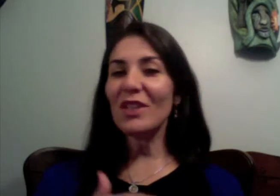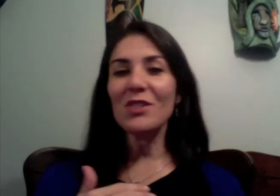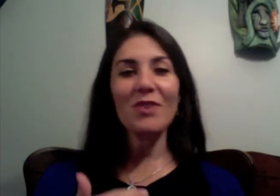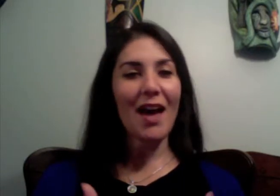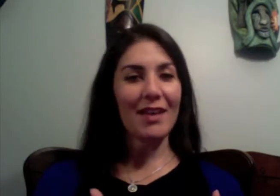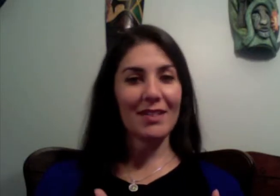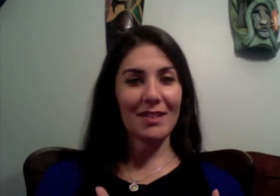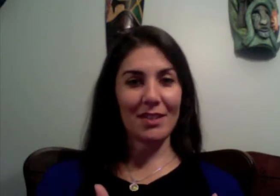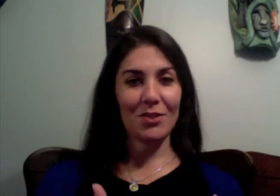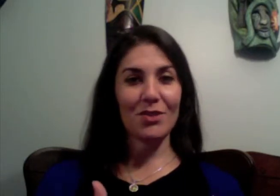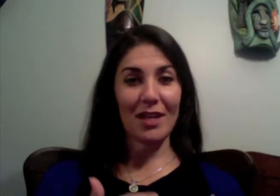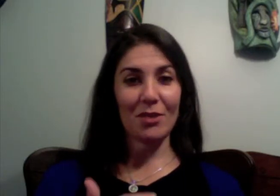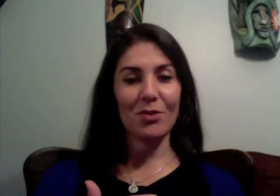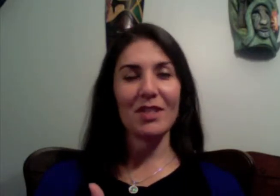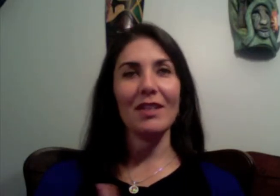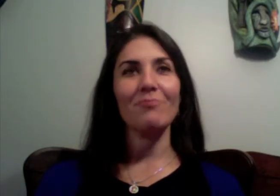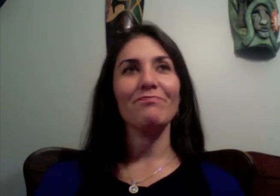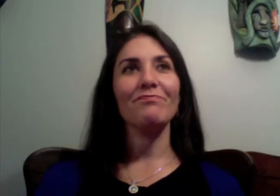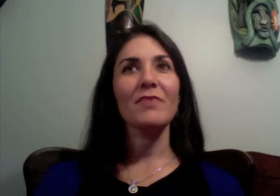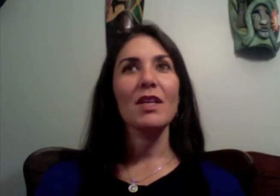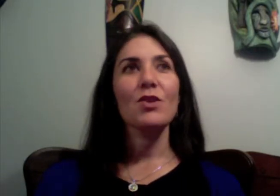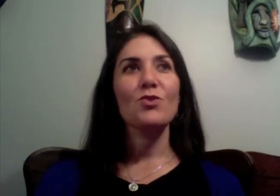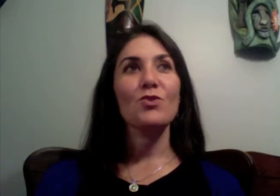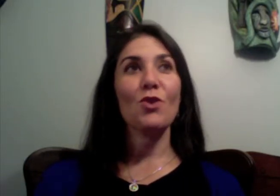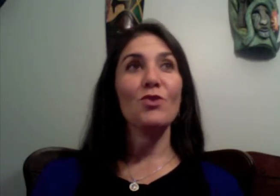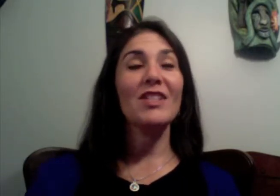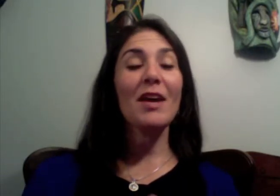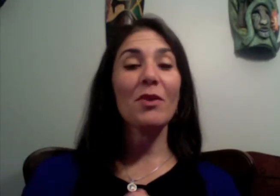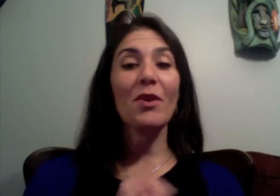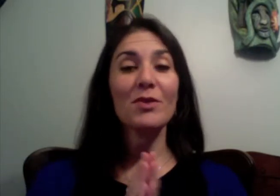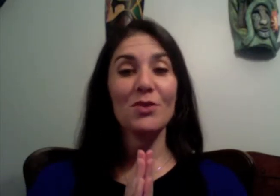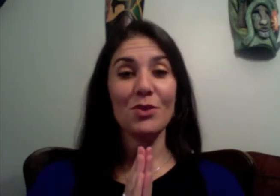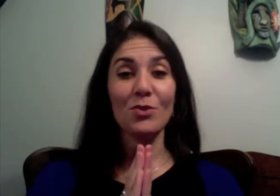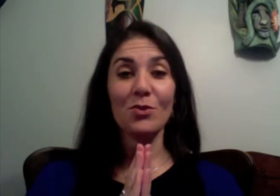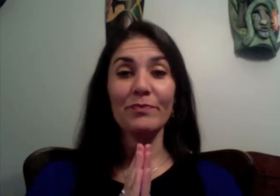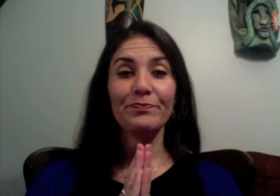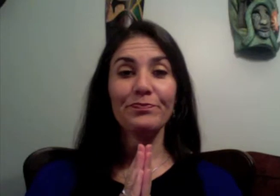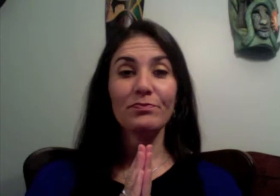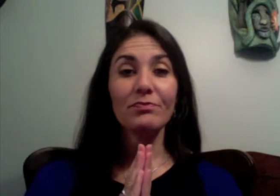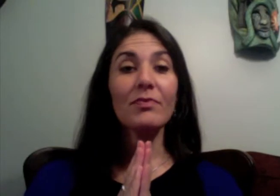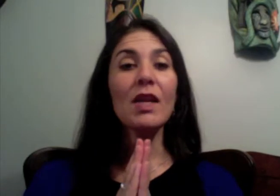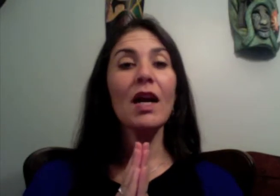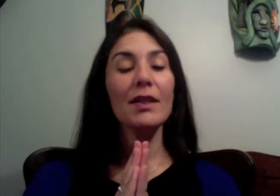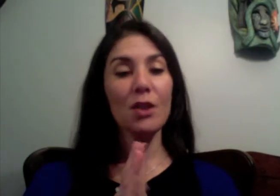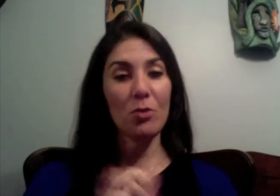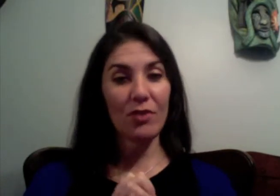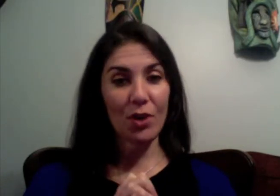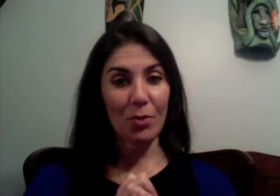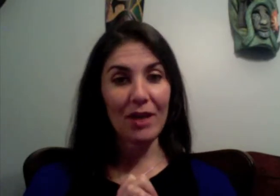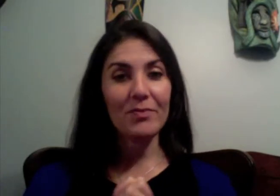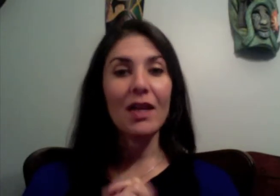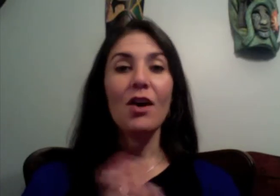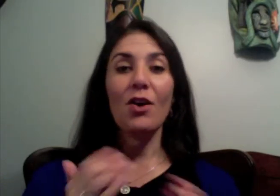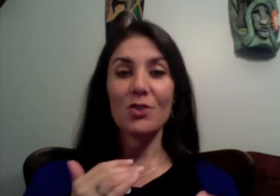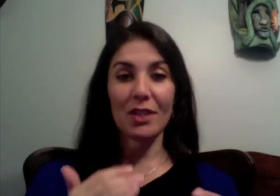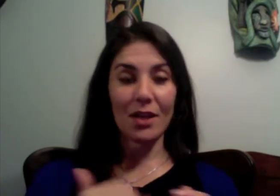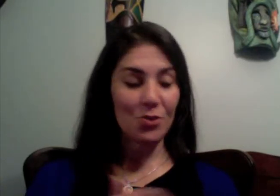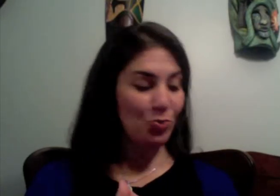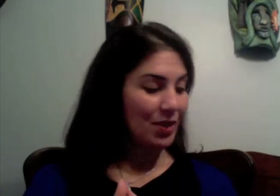do that in your daily routine so today we're going to do on a loma of a loma alternate nostril breathing